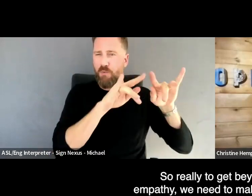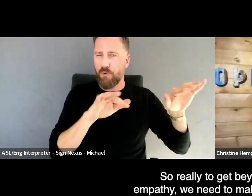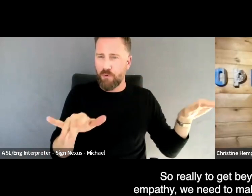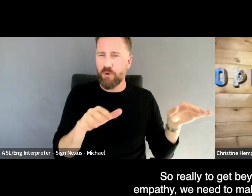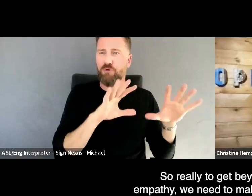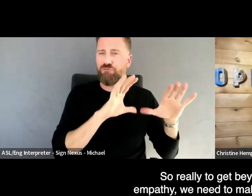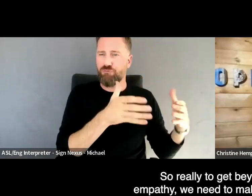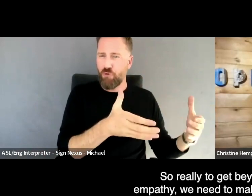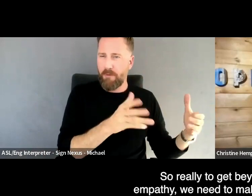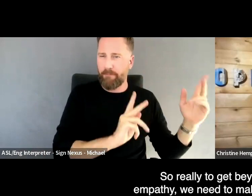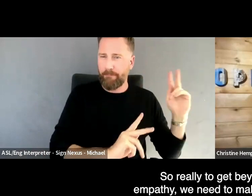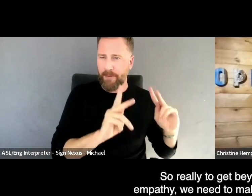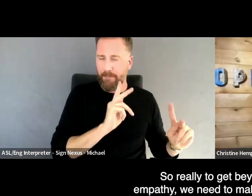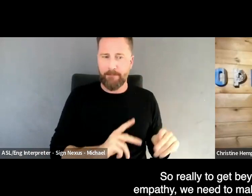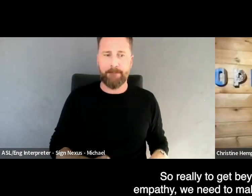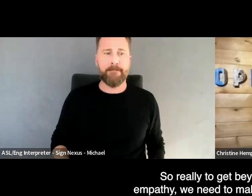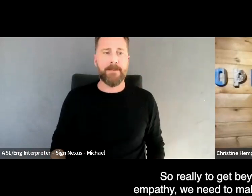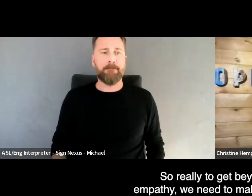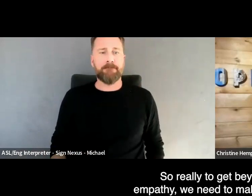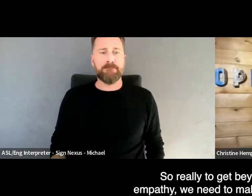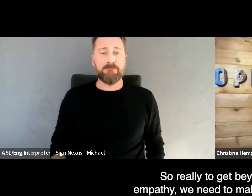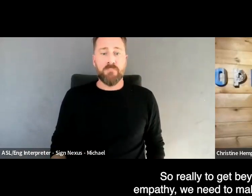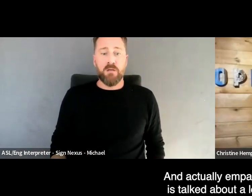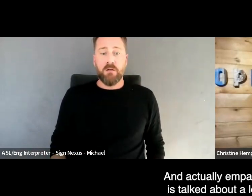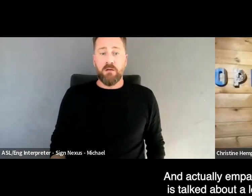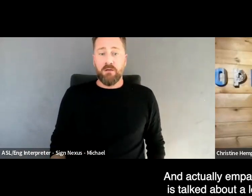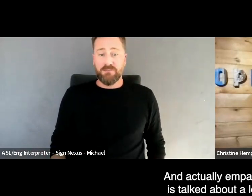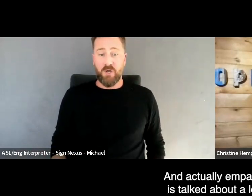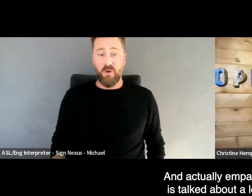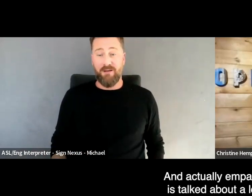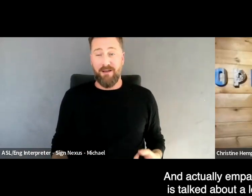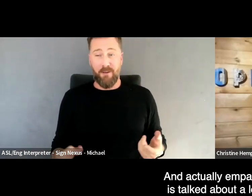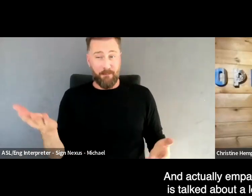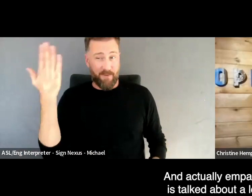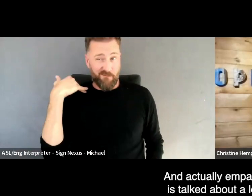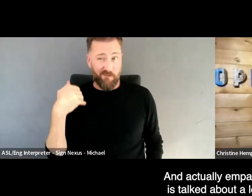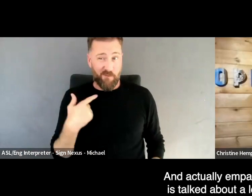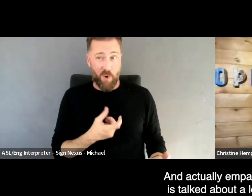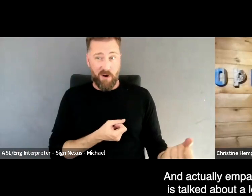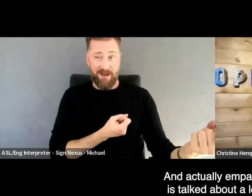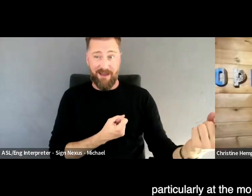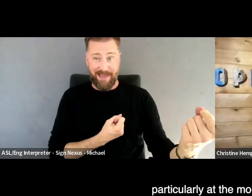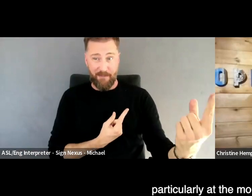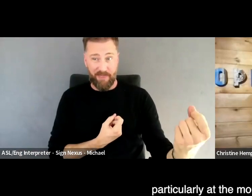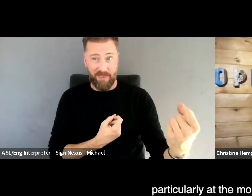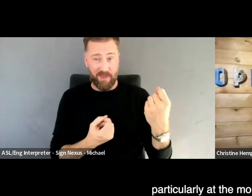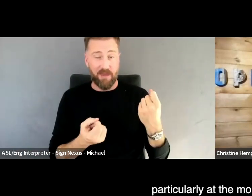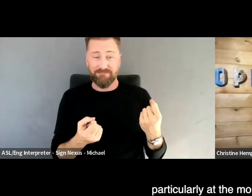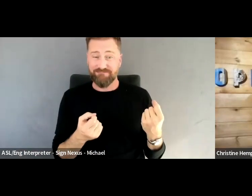So really to get beyond empathy, we need to make space and actually empathy is talked about a lot, particularly at the moment.